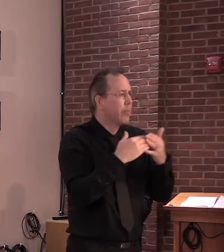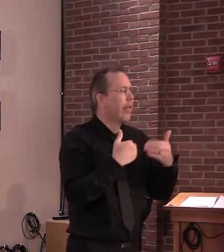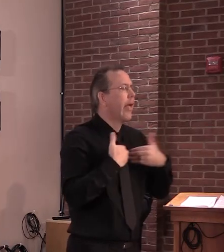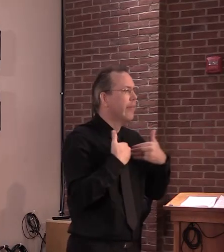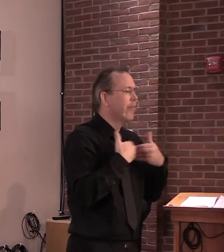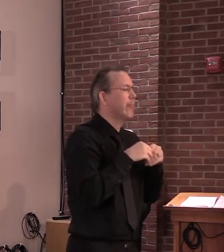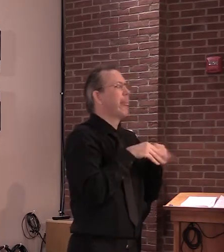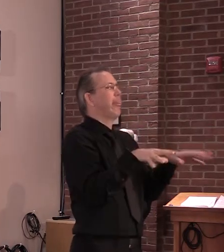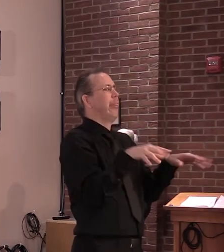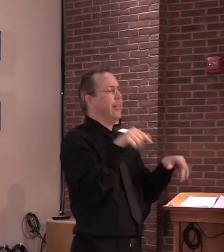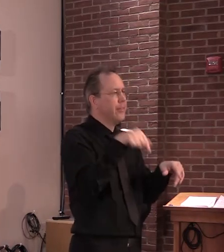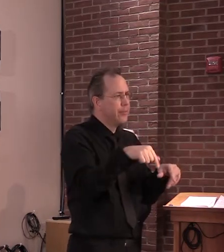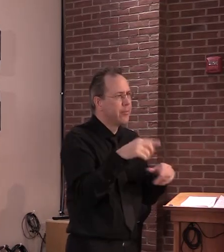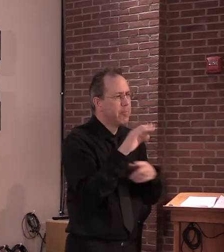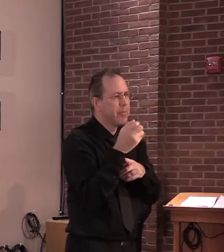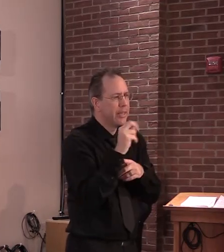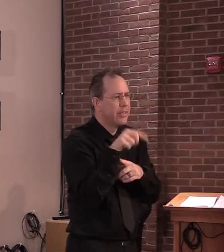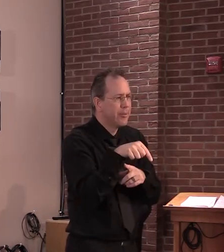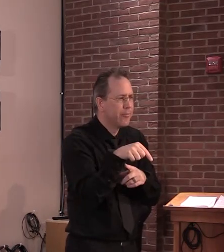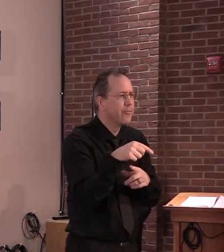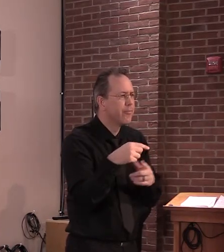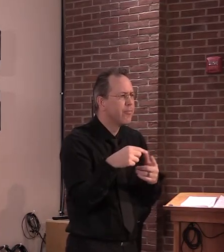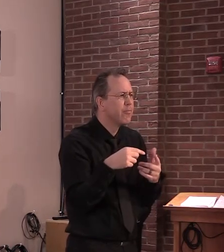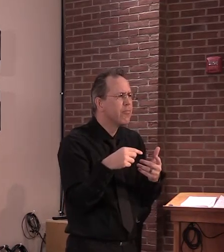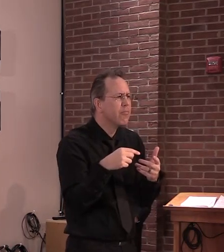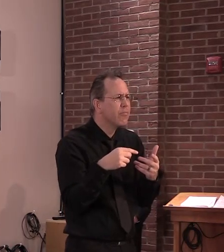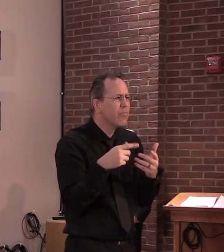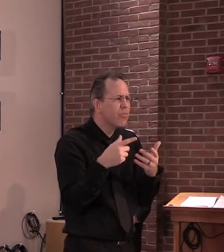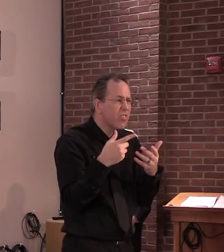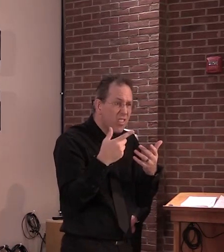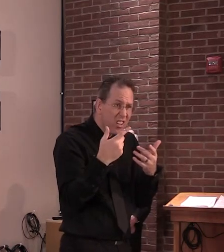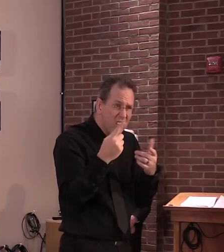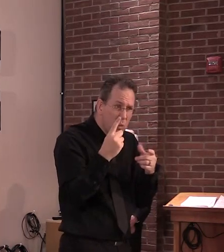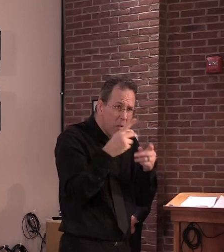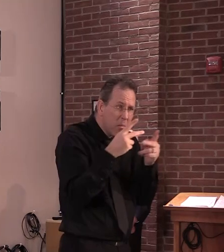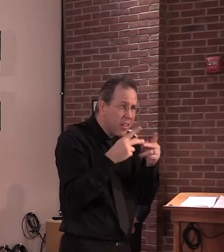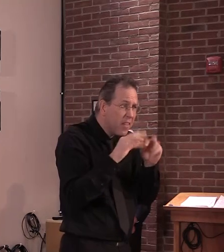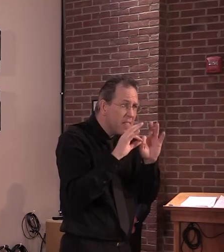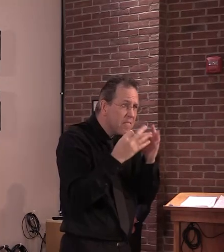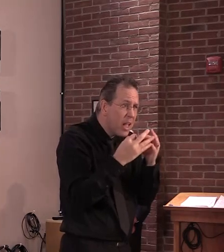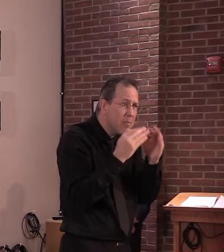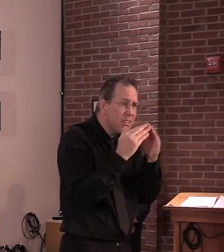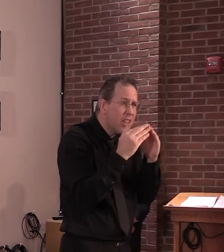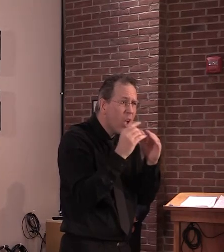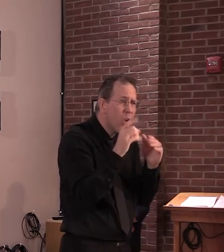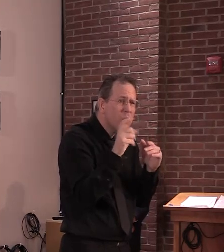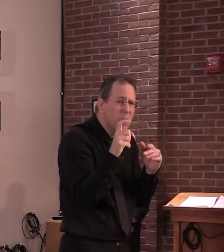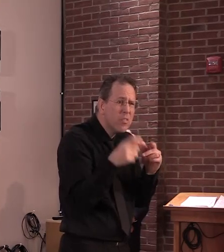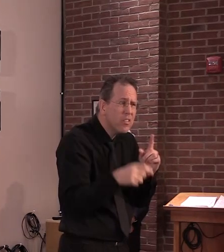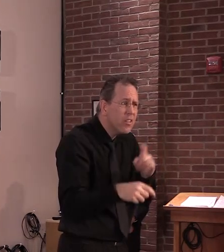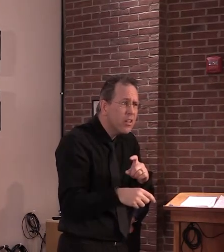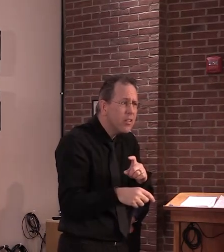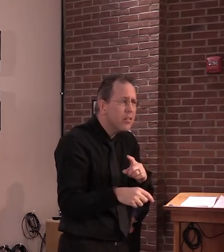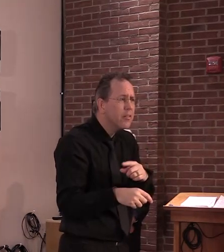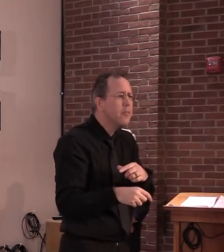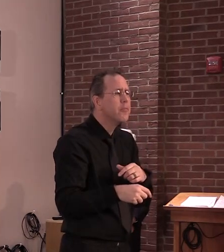Was it in a neighborhood or something or a family or? A congregate living setting.